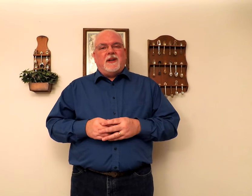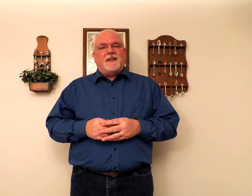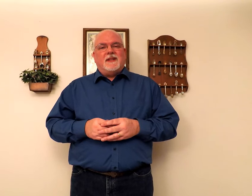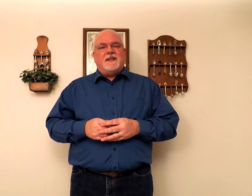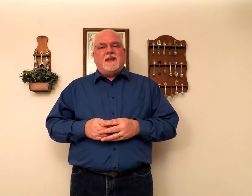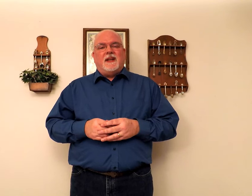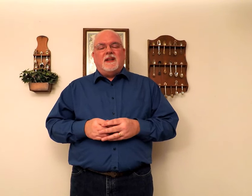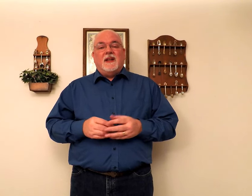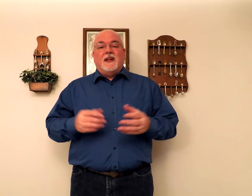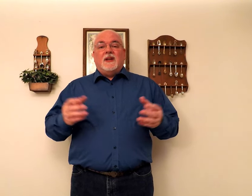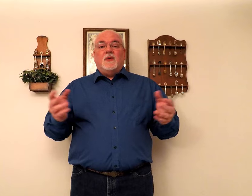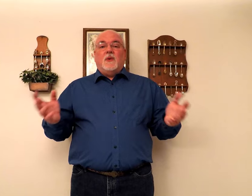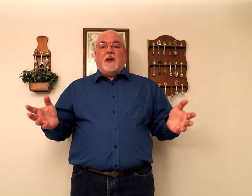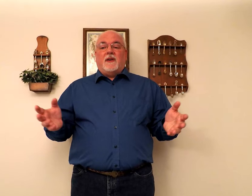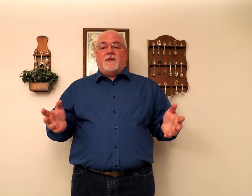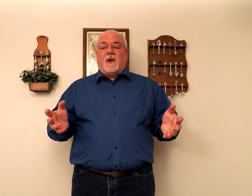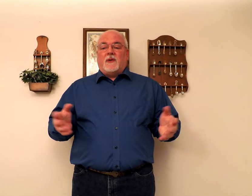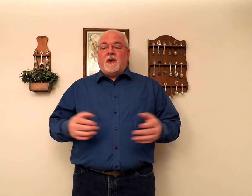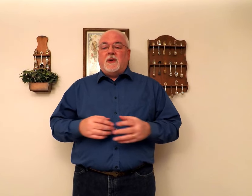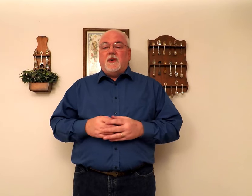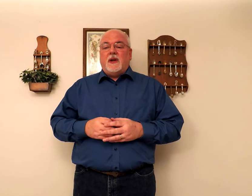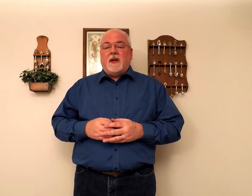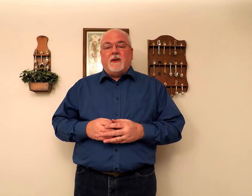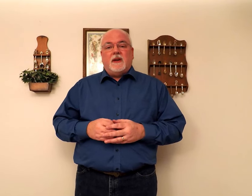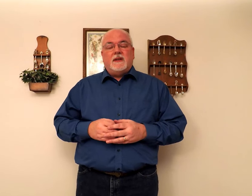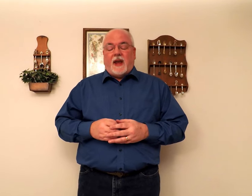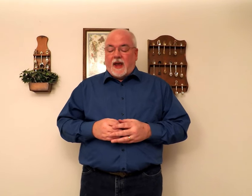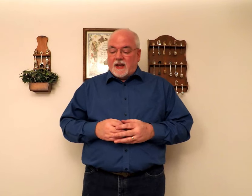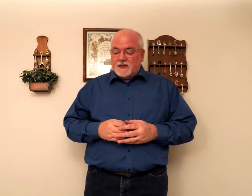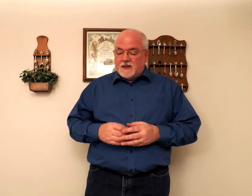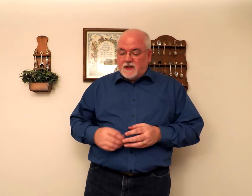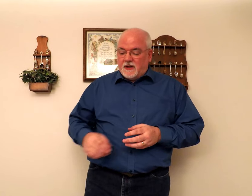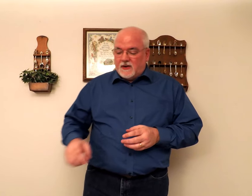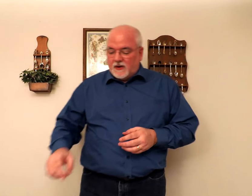at LTC. Without further ado, here is as the deer.